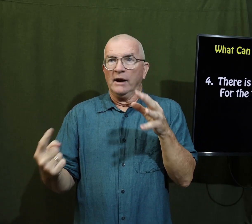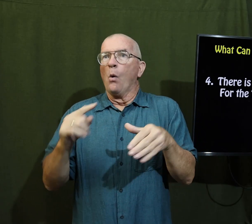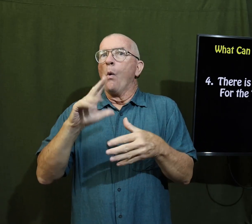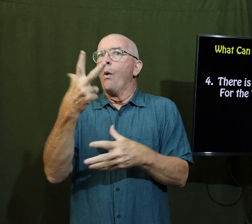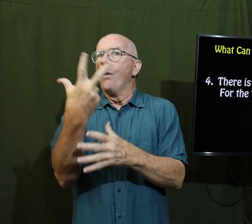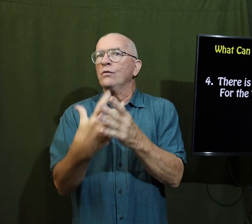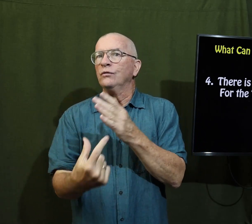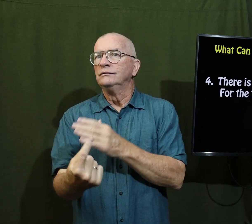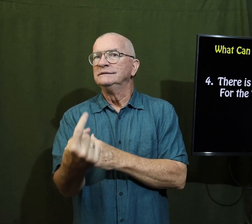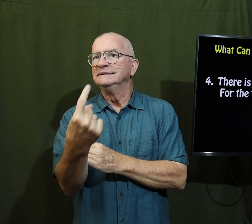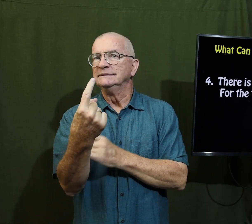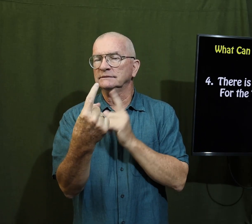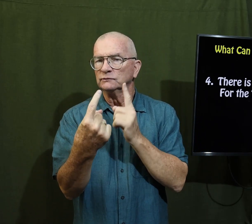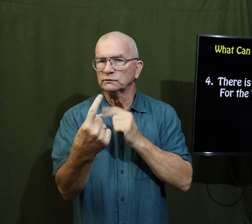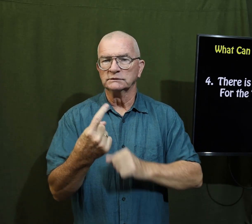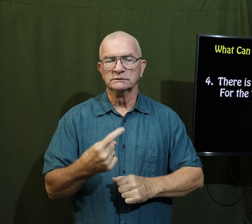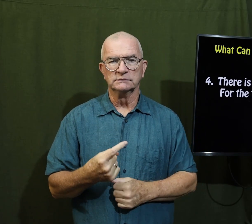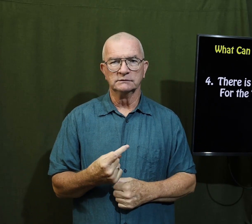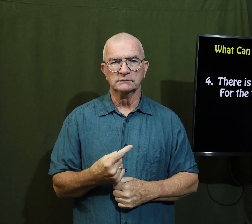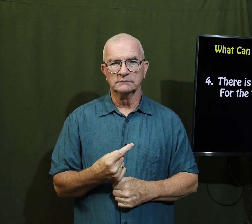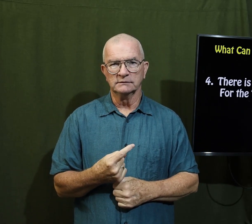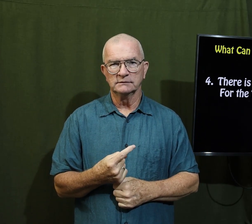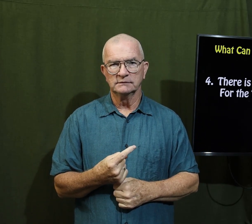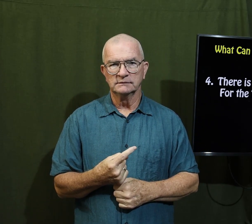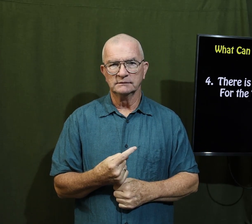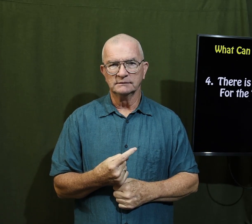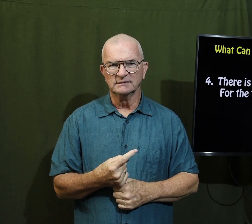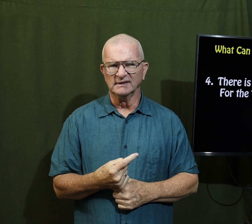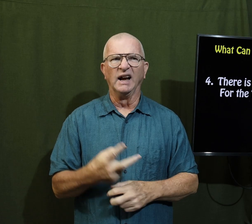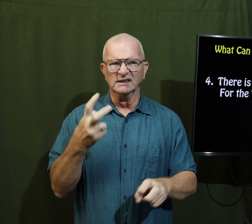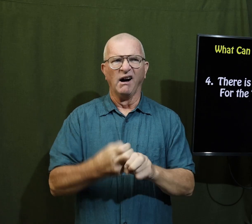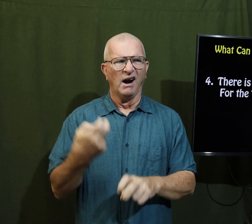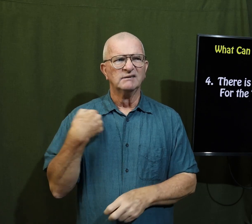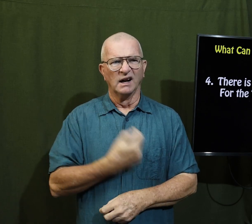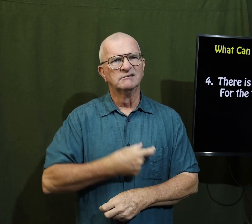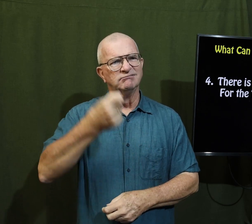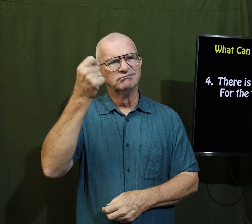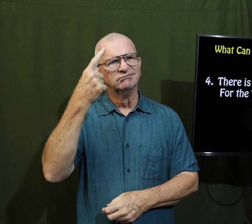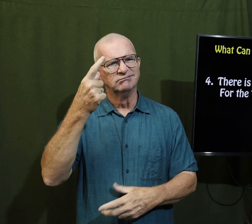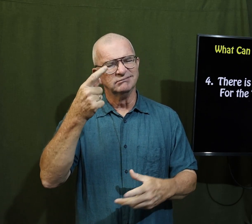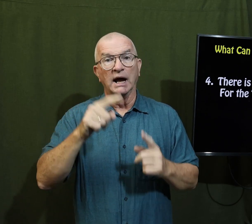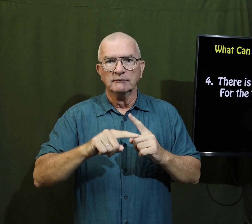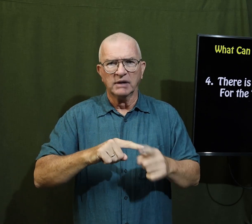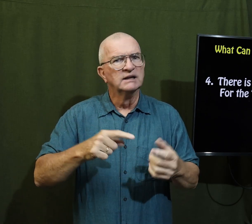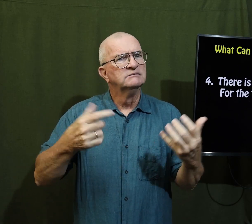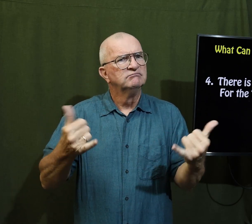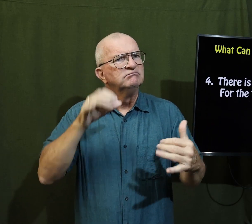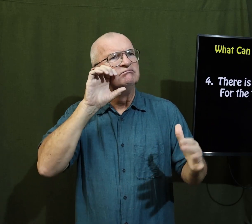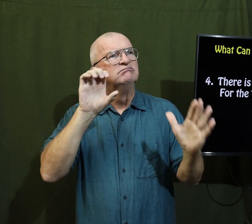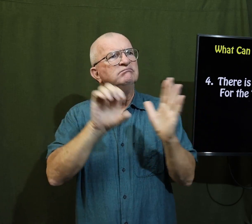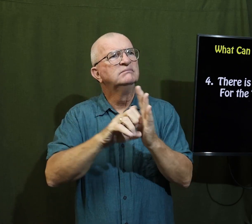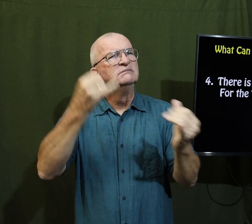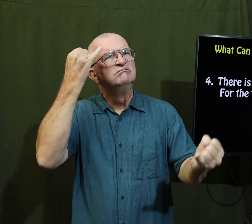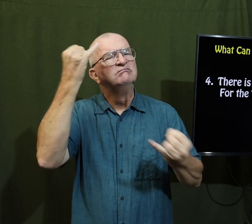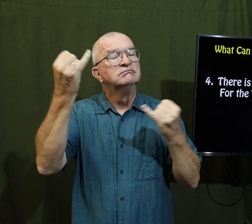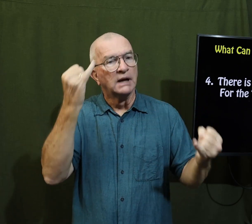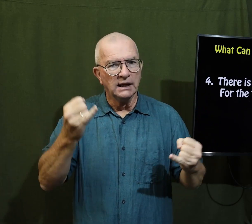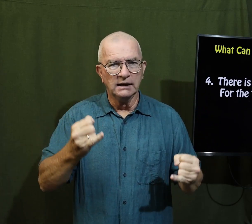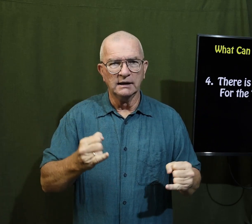one alone is not God but the trinity is it's hard for us to understand but the